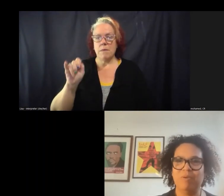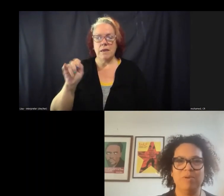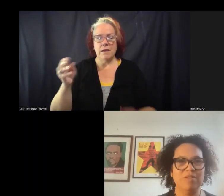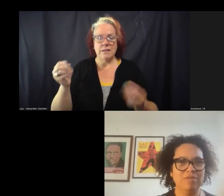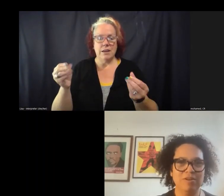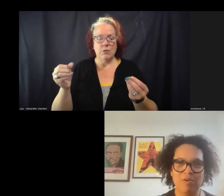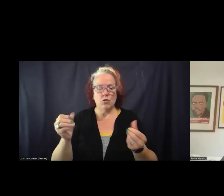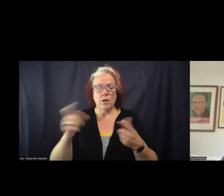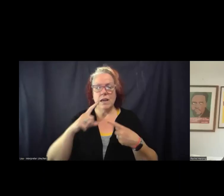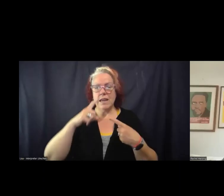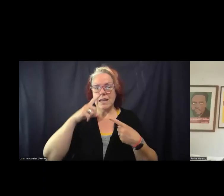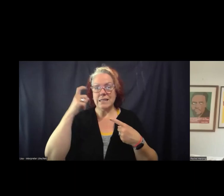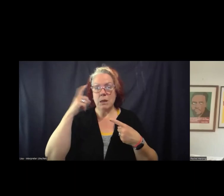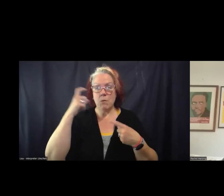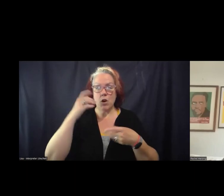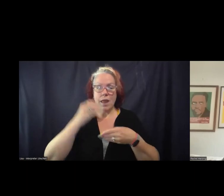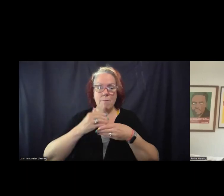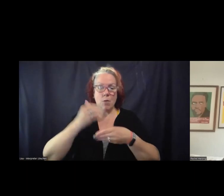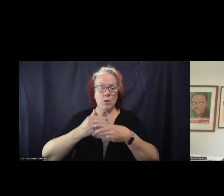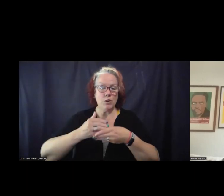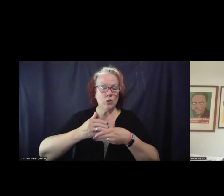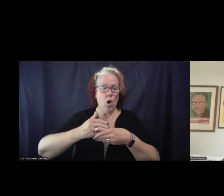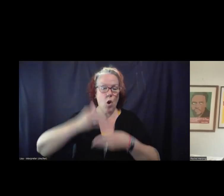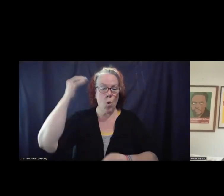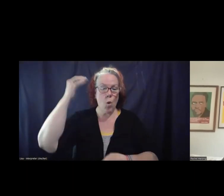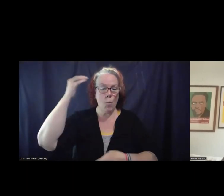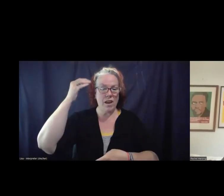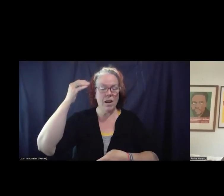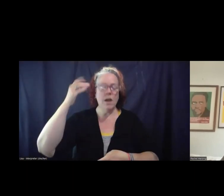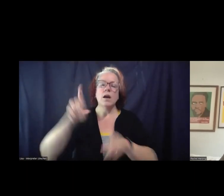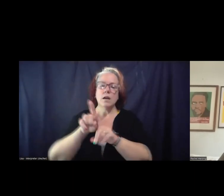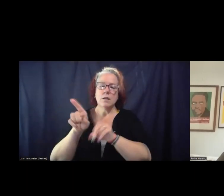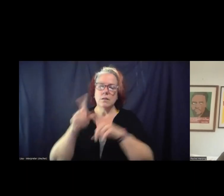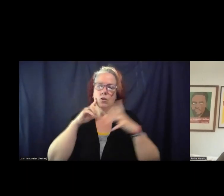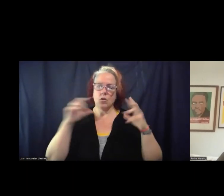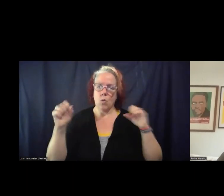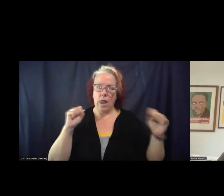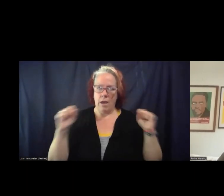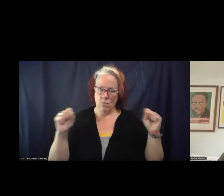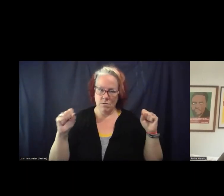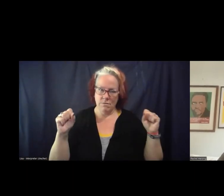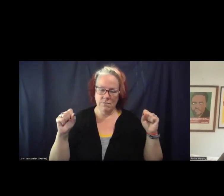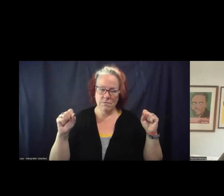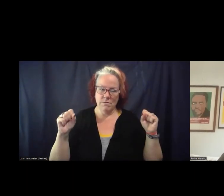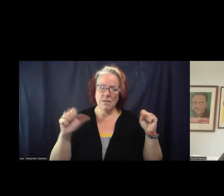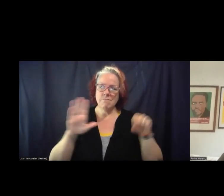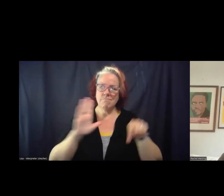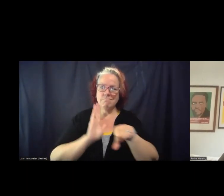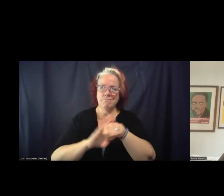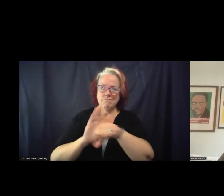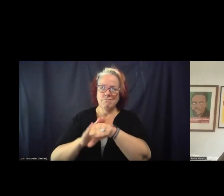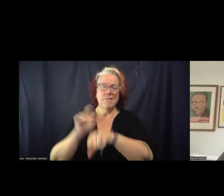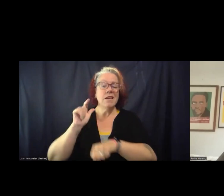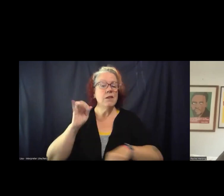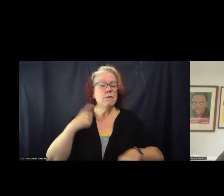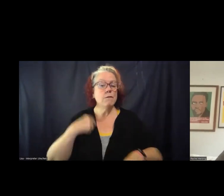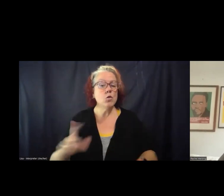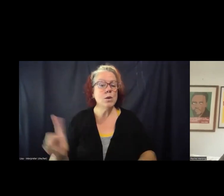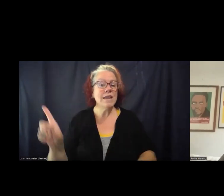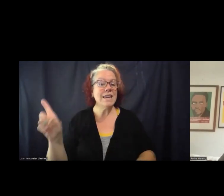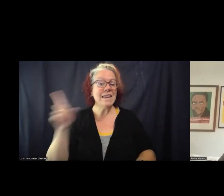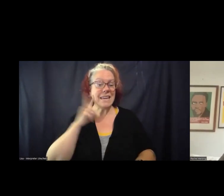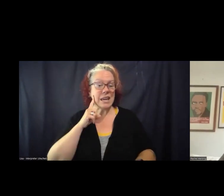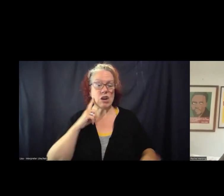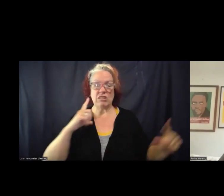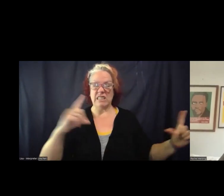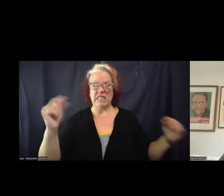and my windows are open. So it is also loud where I am. So I want to warn you in advance. If you hear stuff going